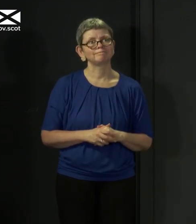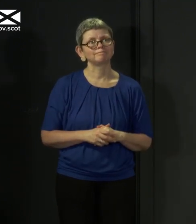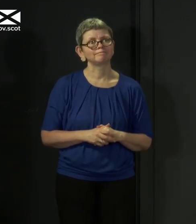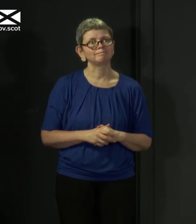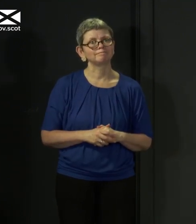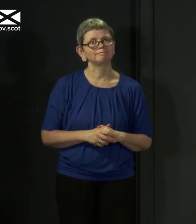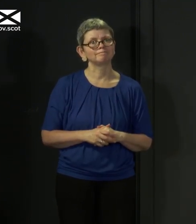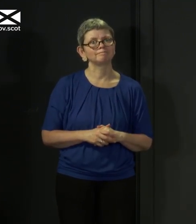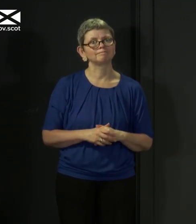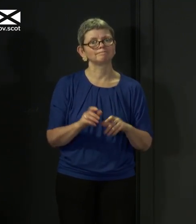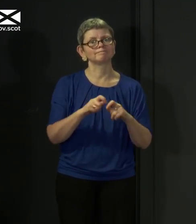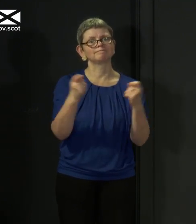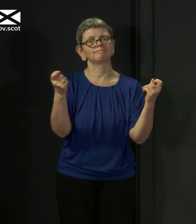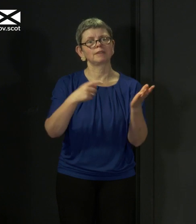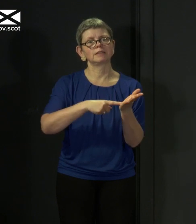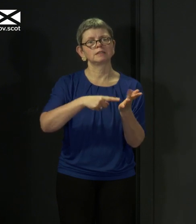Andrews from the Times.